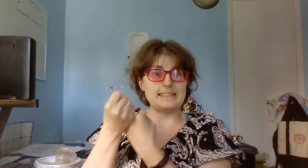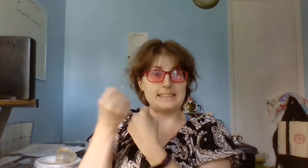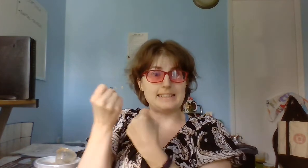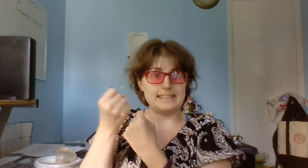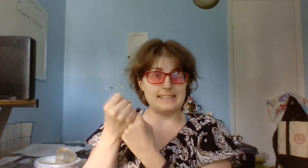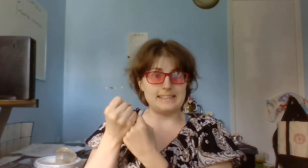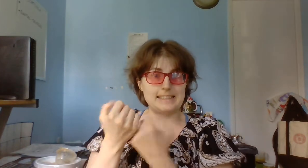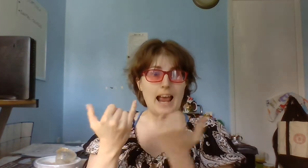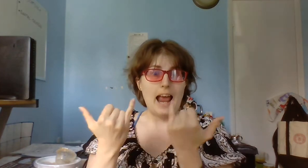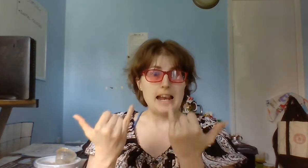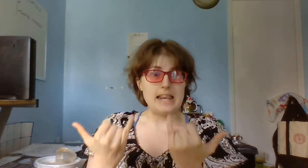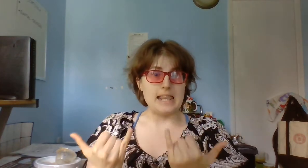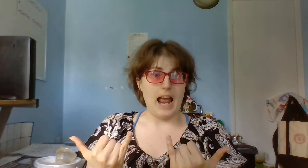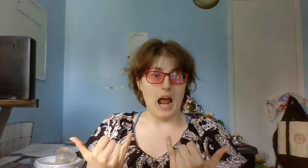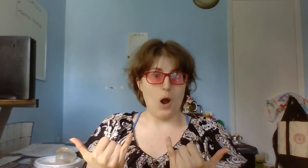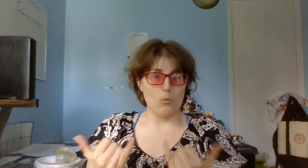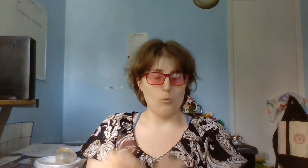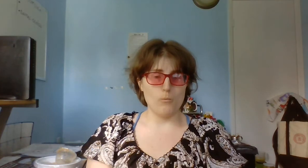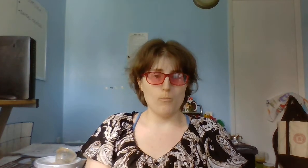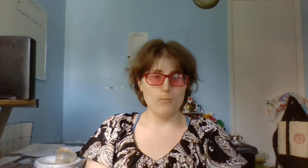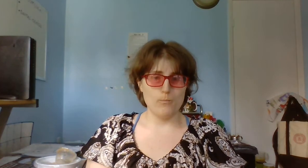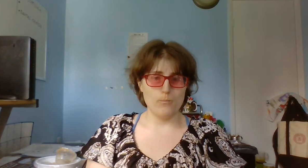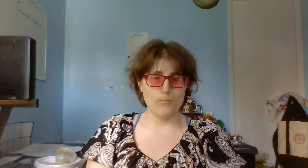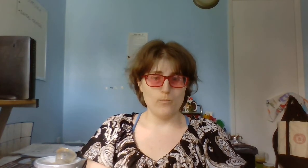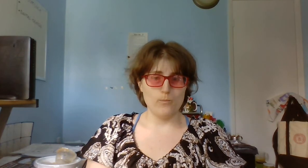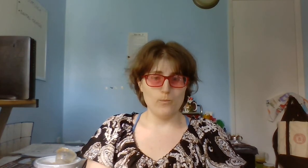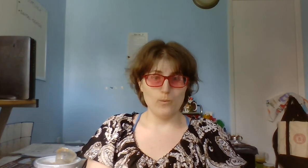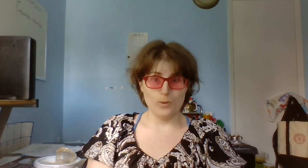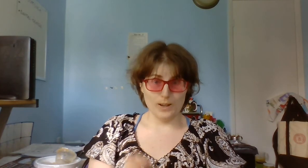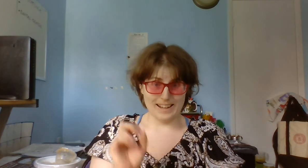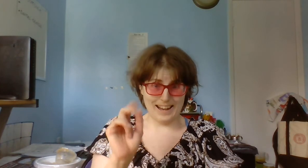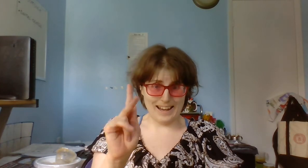assistance now. Okay?